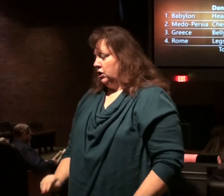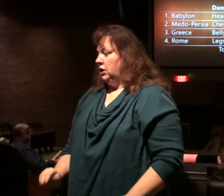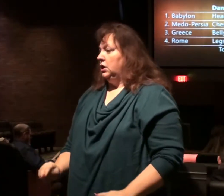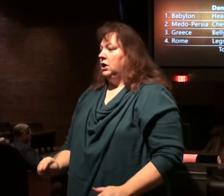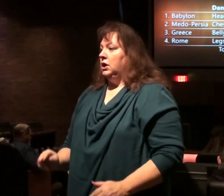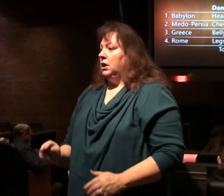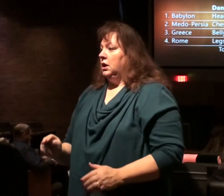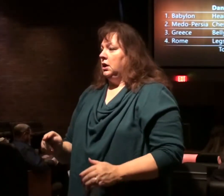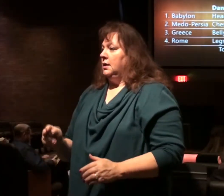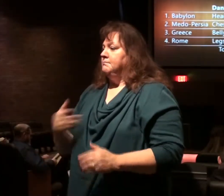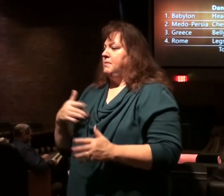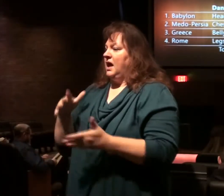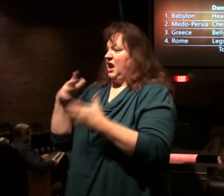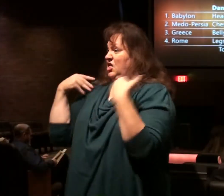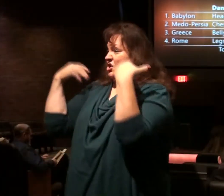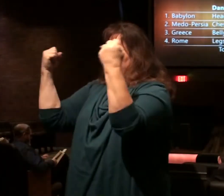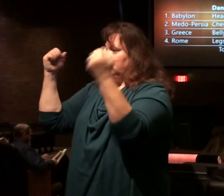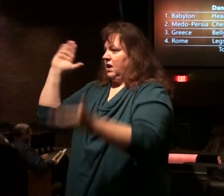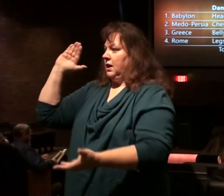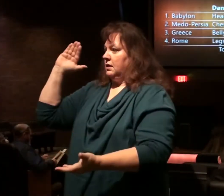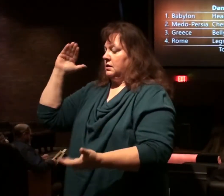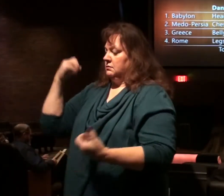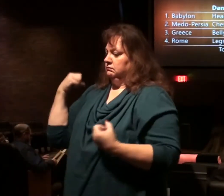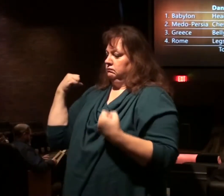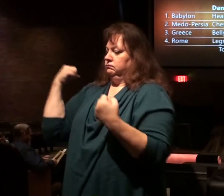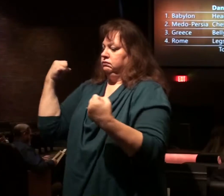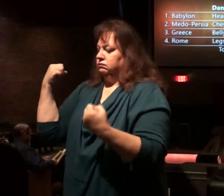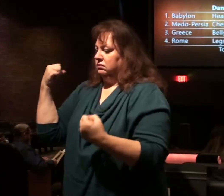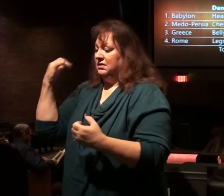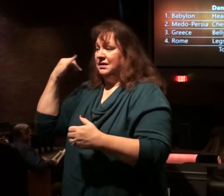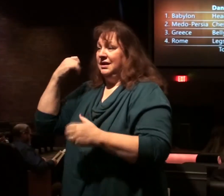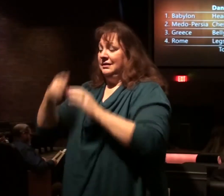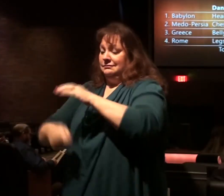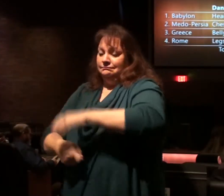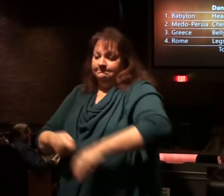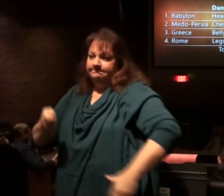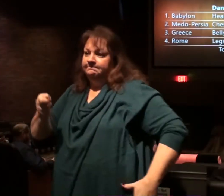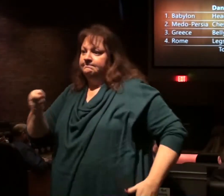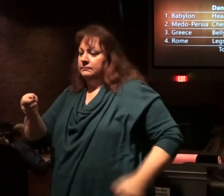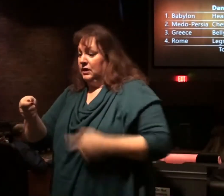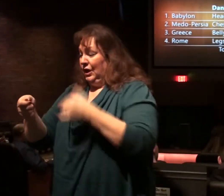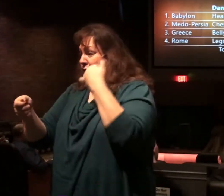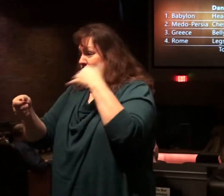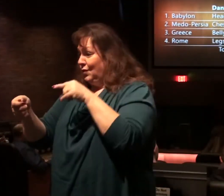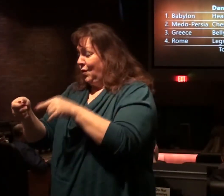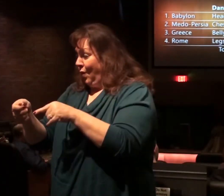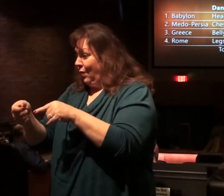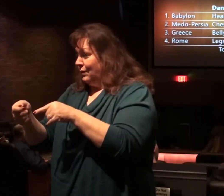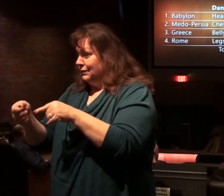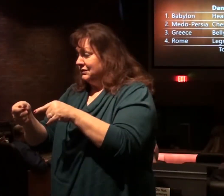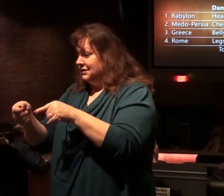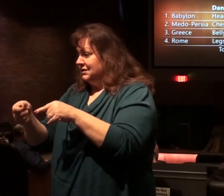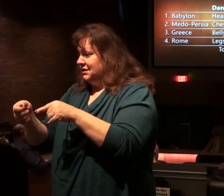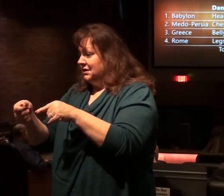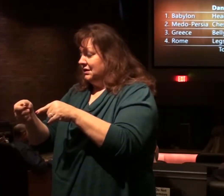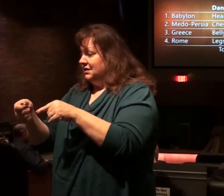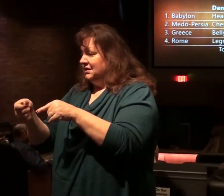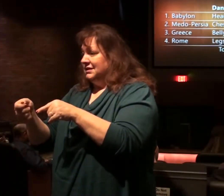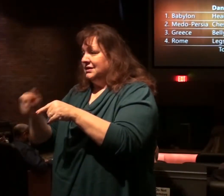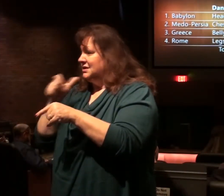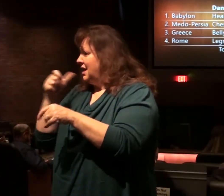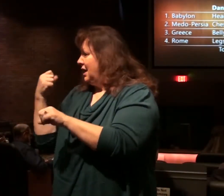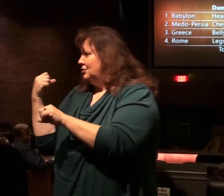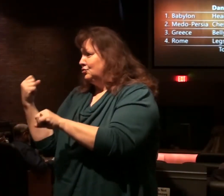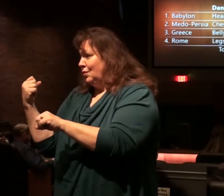sword of pure gold. It would be very valuable, but it wouldn't help much if you were going to battle with a person who had a sword of iron.